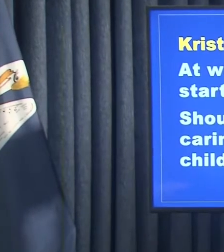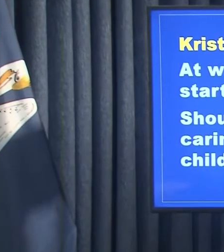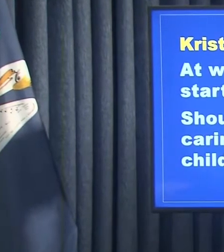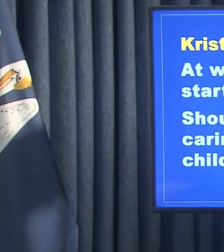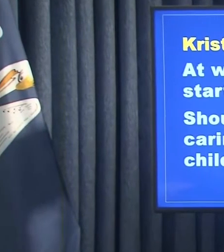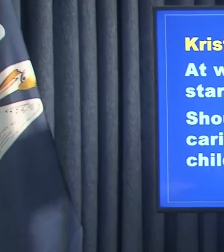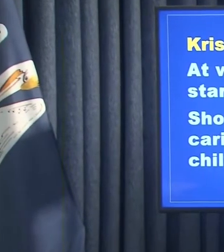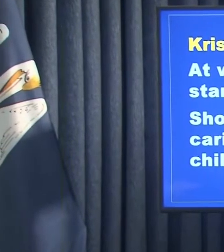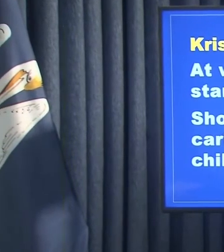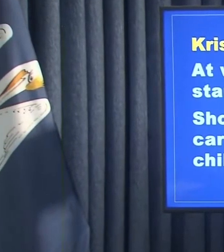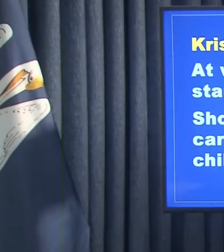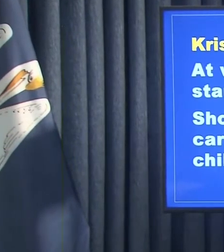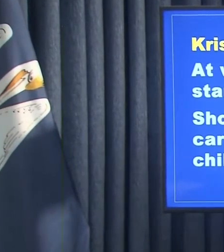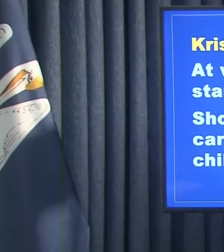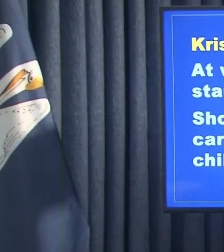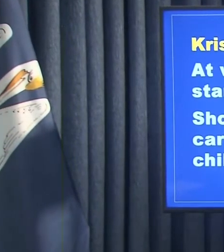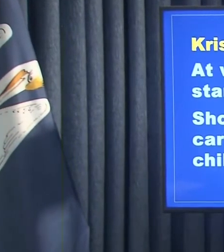forth.